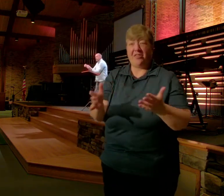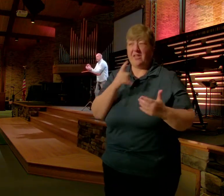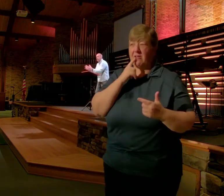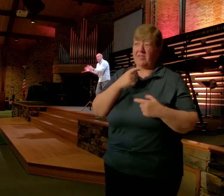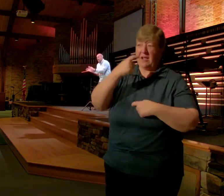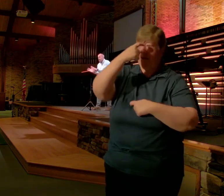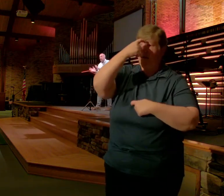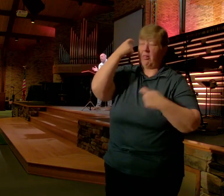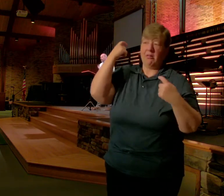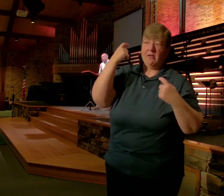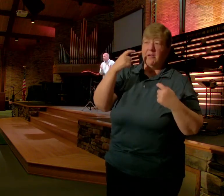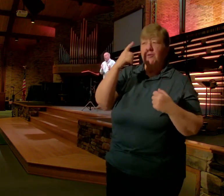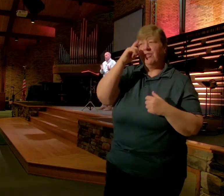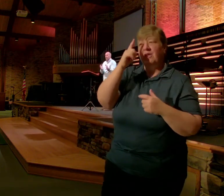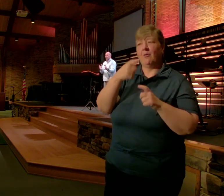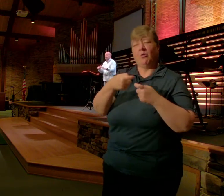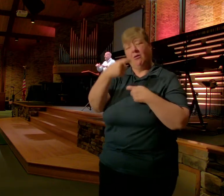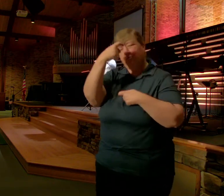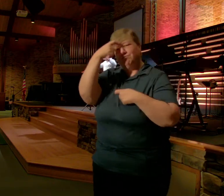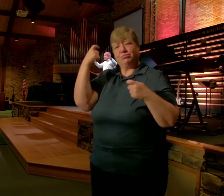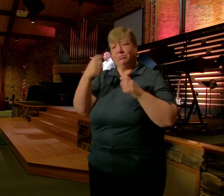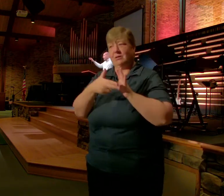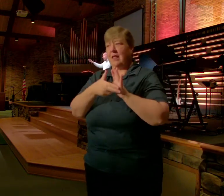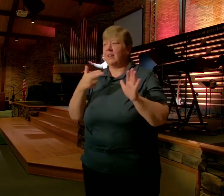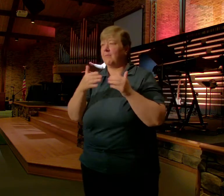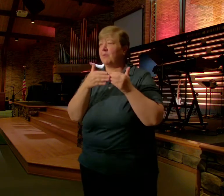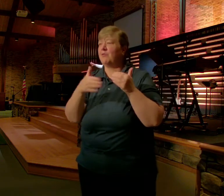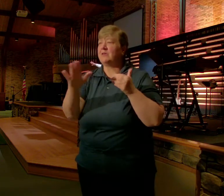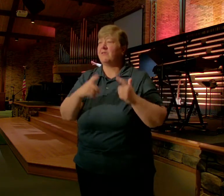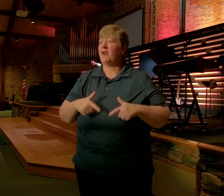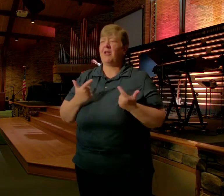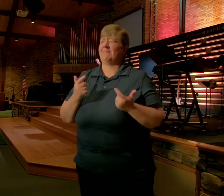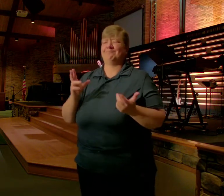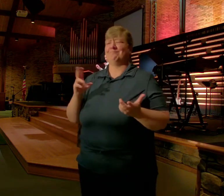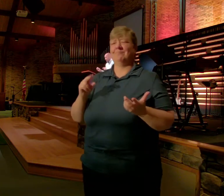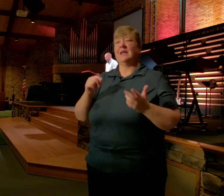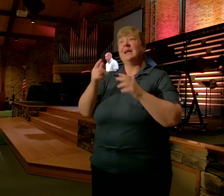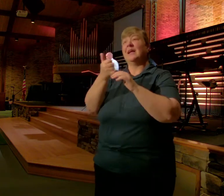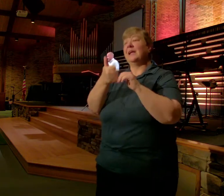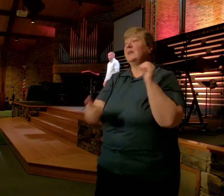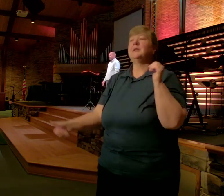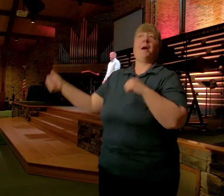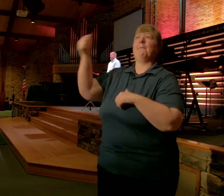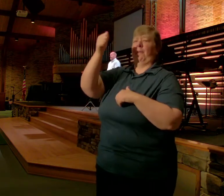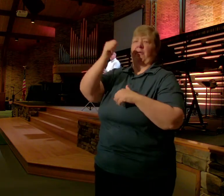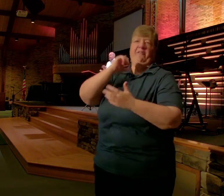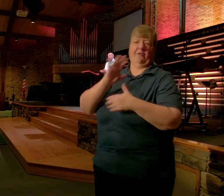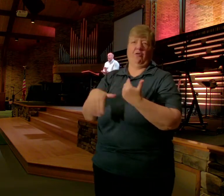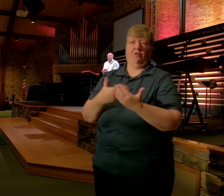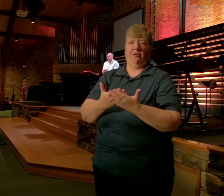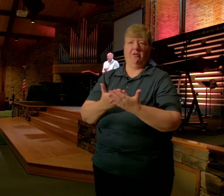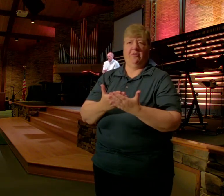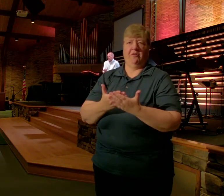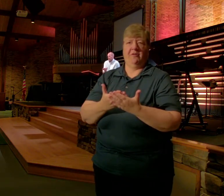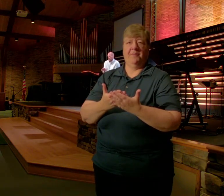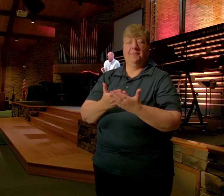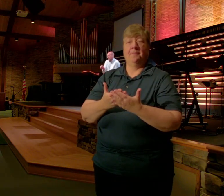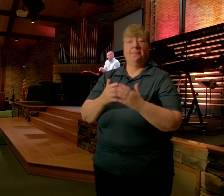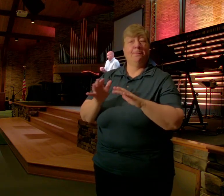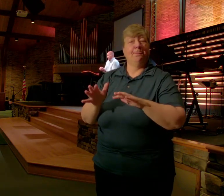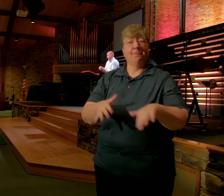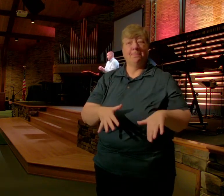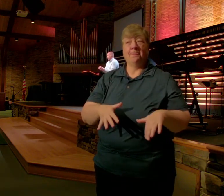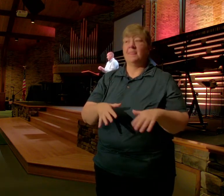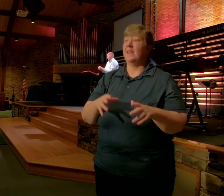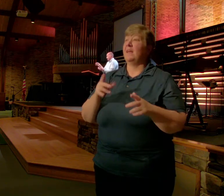You That You Think Will Mark You All Your Life He Is Far Above All Of That Nothing Will Pass Through His